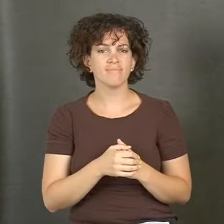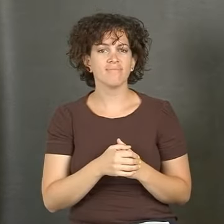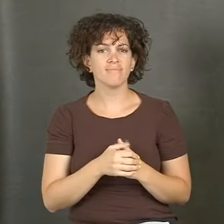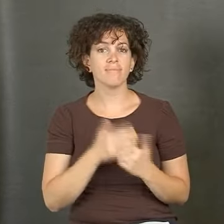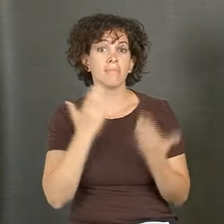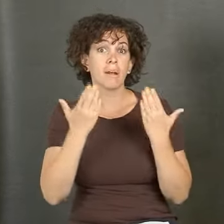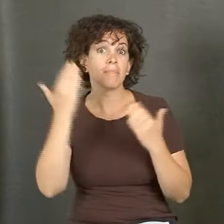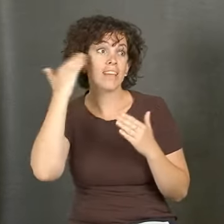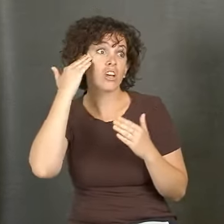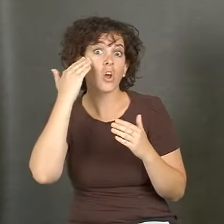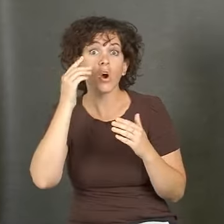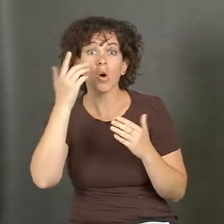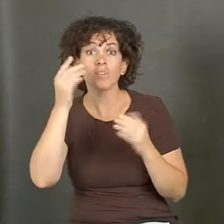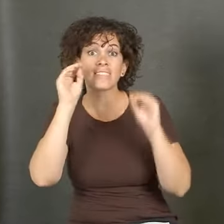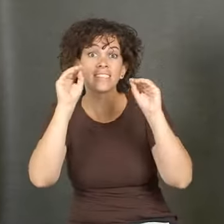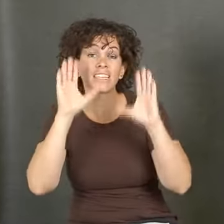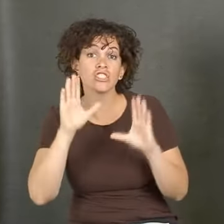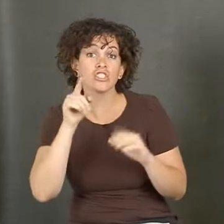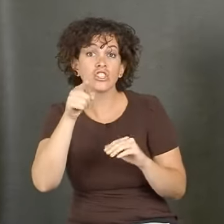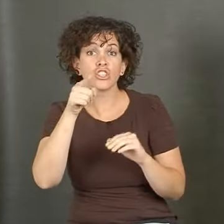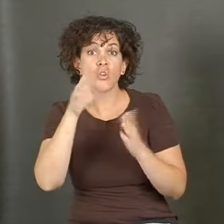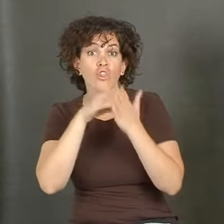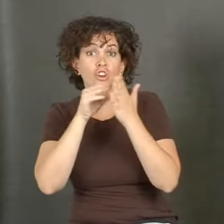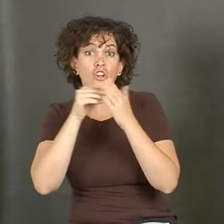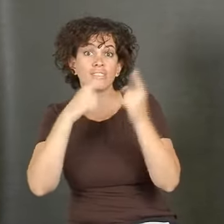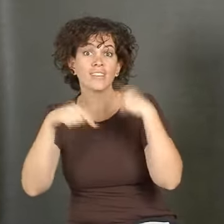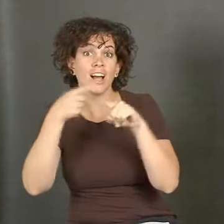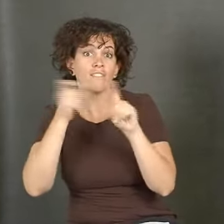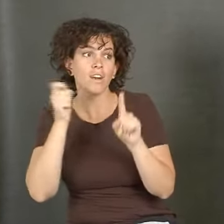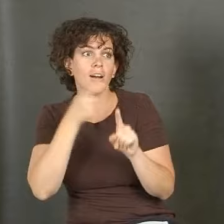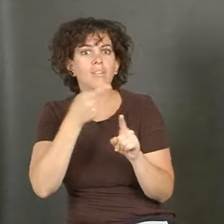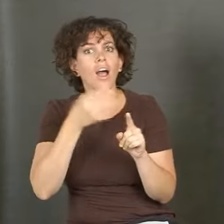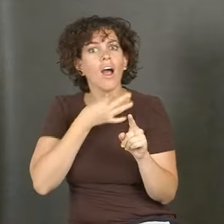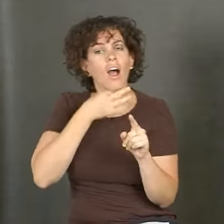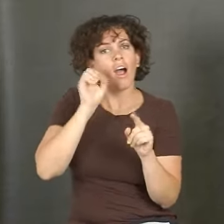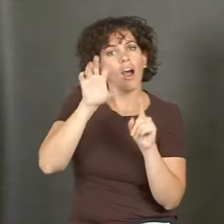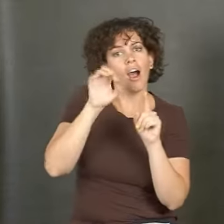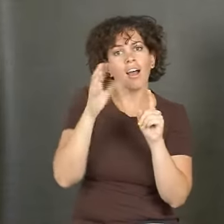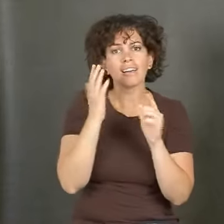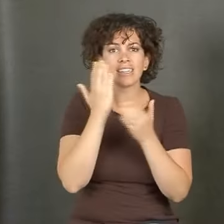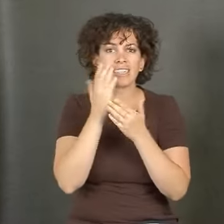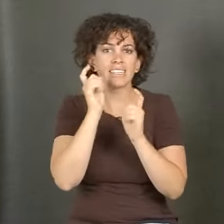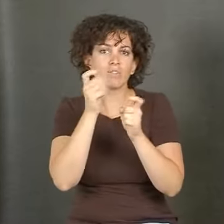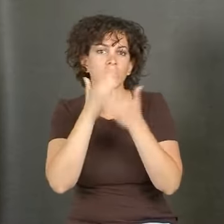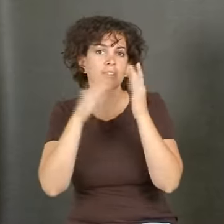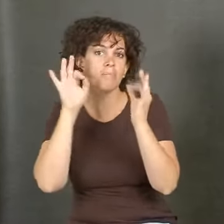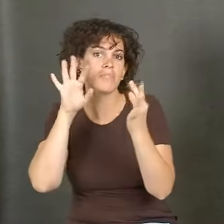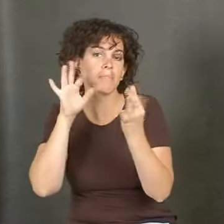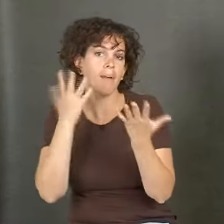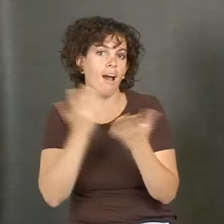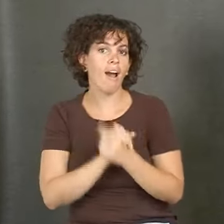are proud of the language that they use. They might know teachers that you have had in your classes.